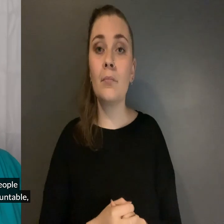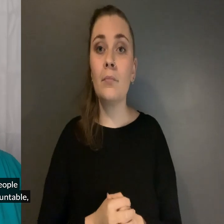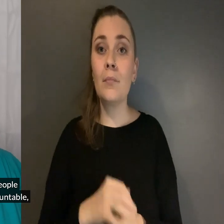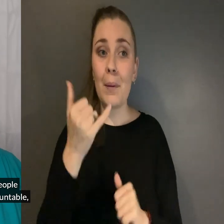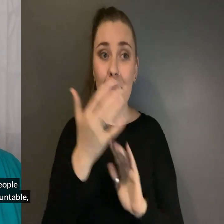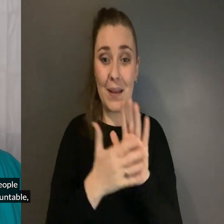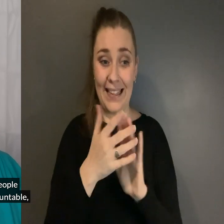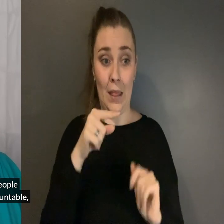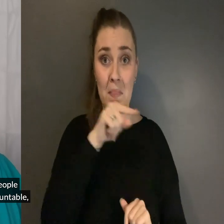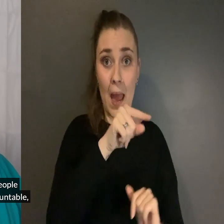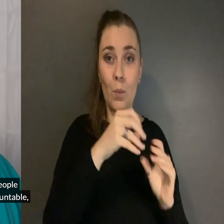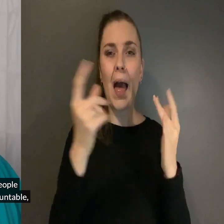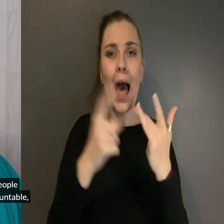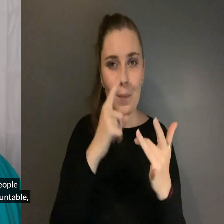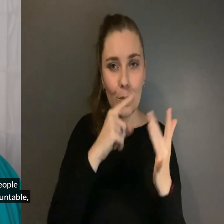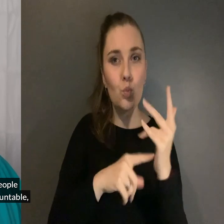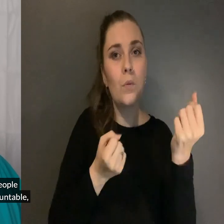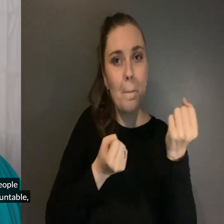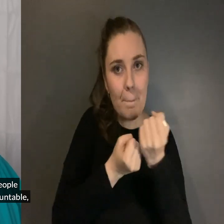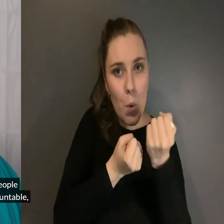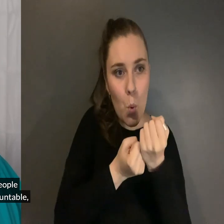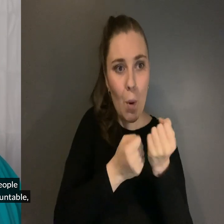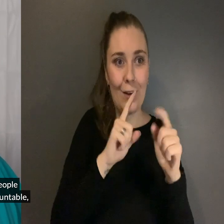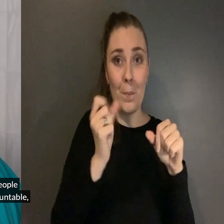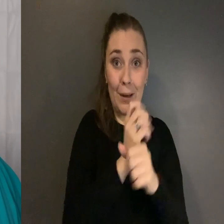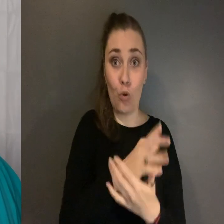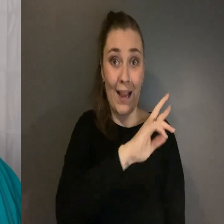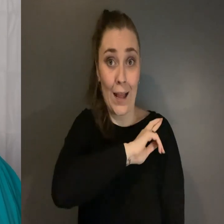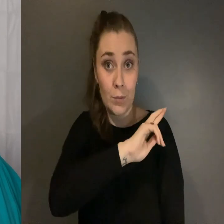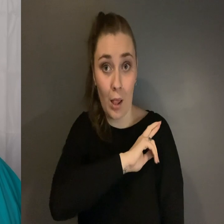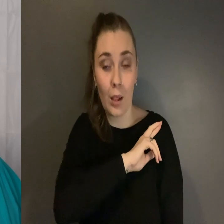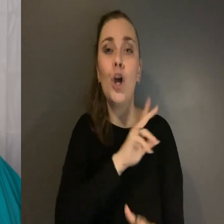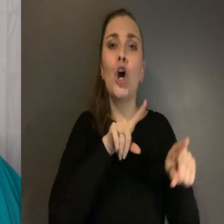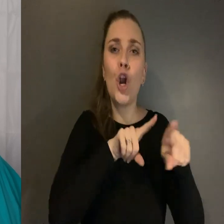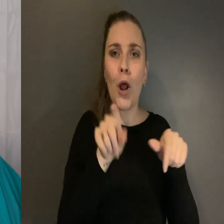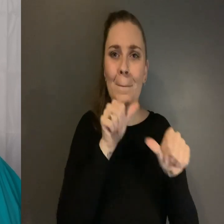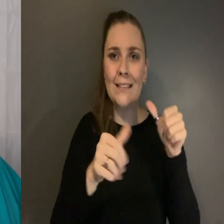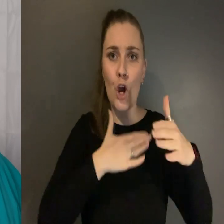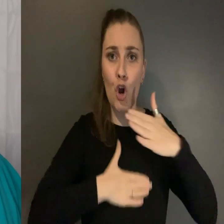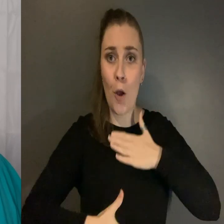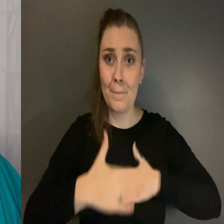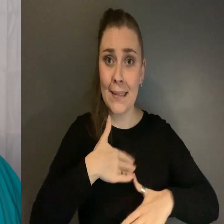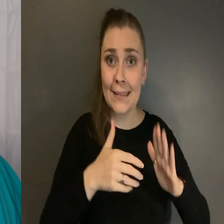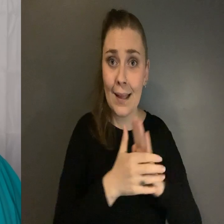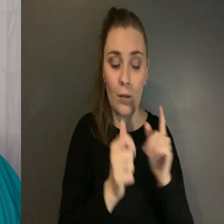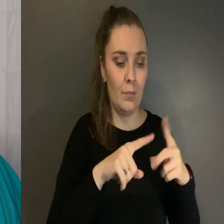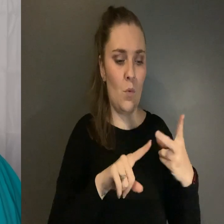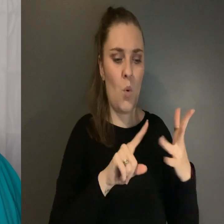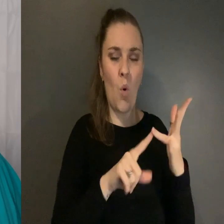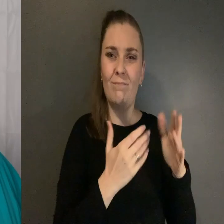with other people to support them and keep them accountable Learn better coping skills Or work on themselves to make